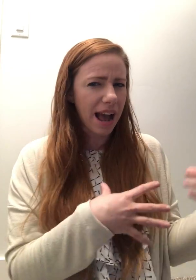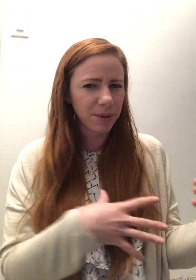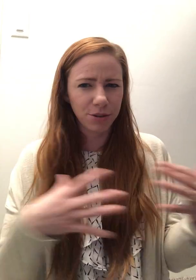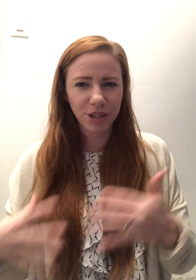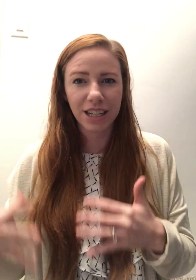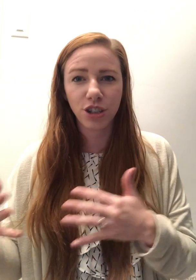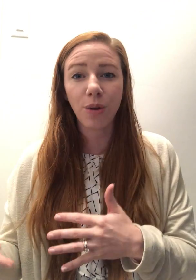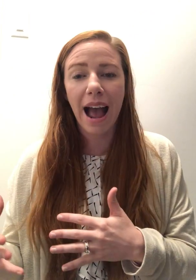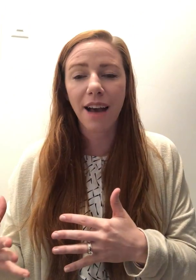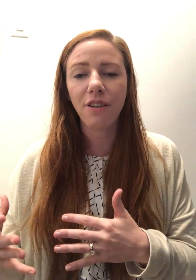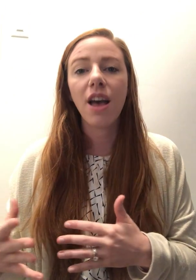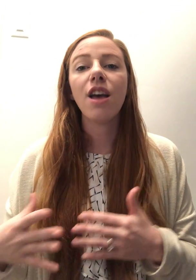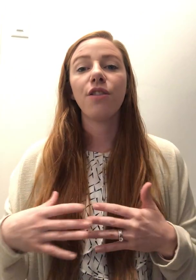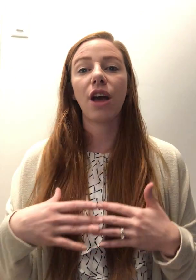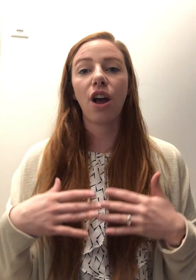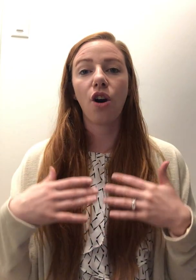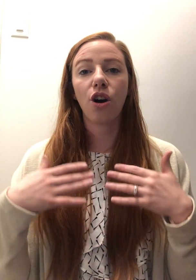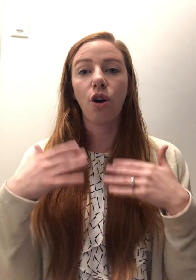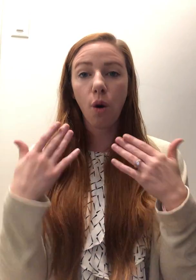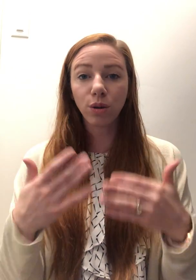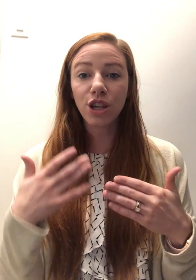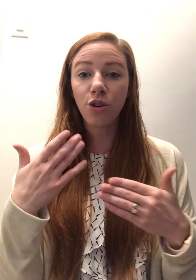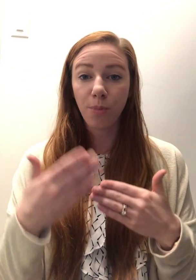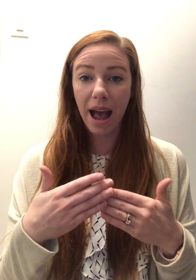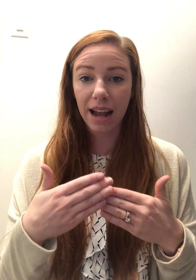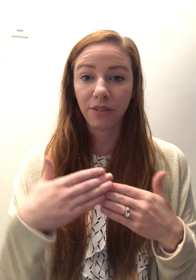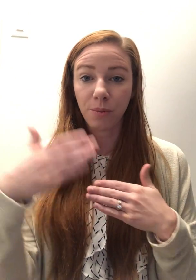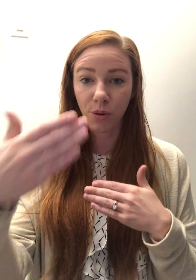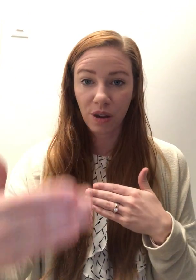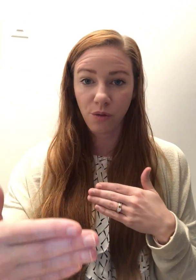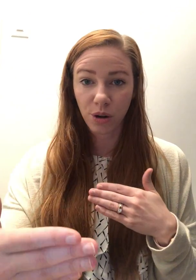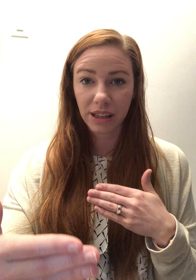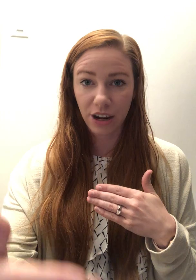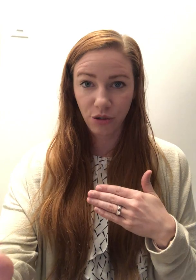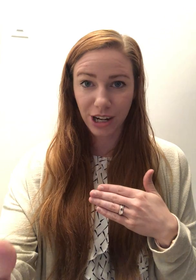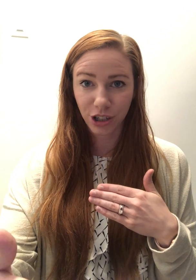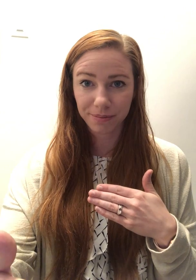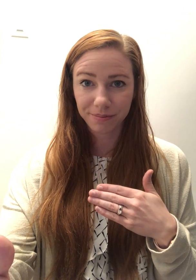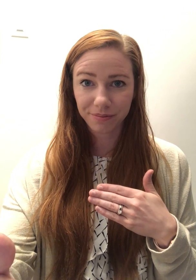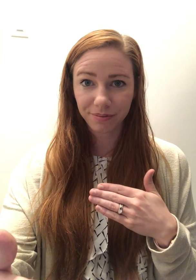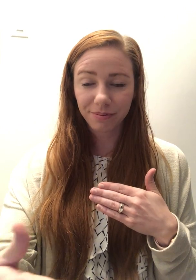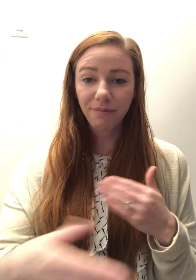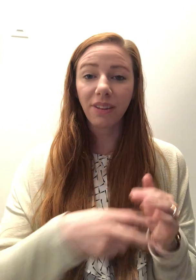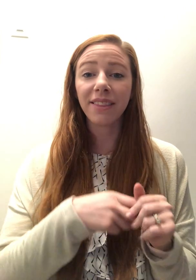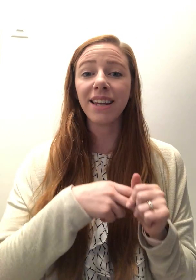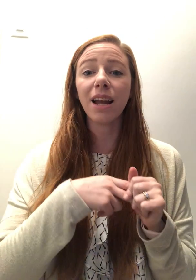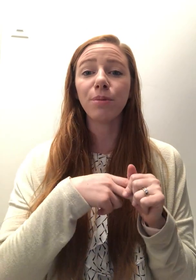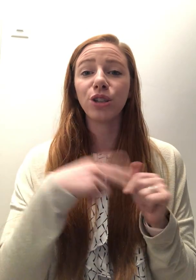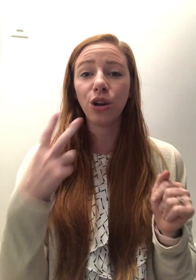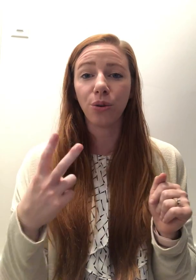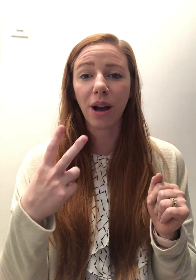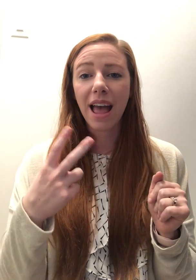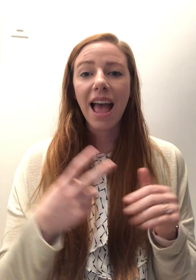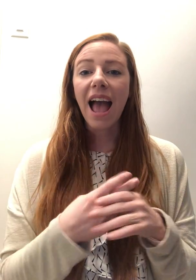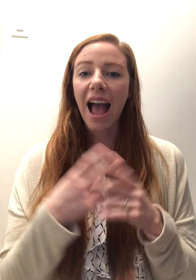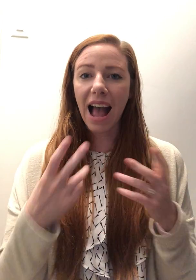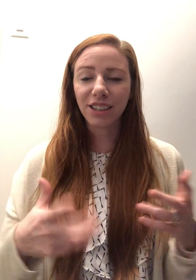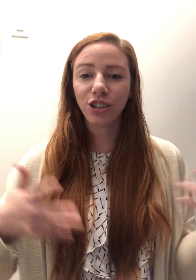habits and routines you have that are holding you back from moving forward in that direction. Then number two, ask